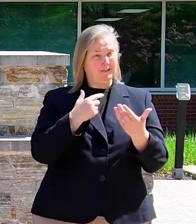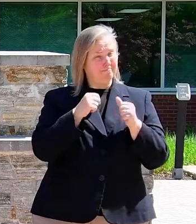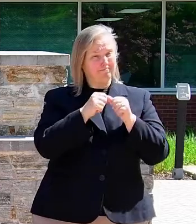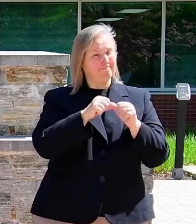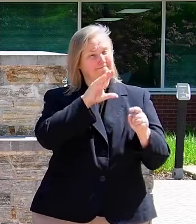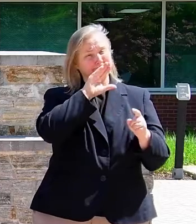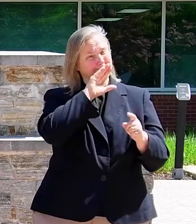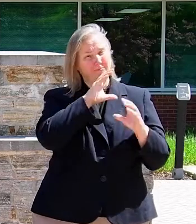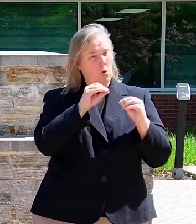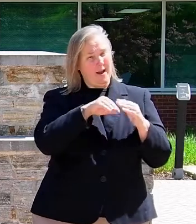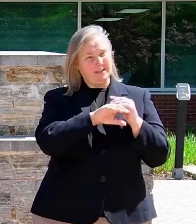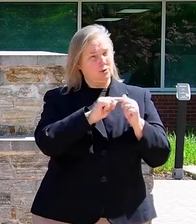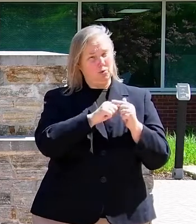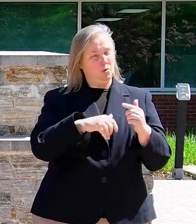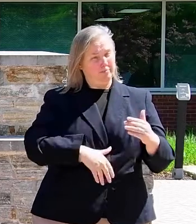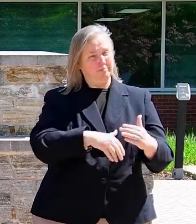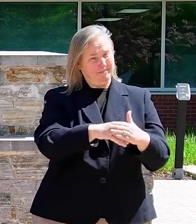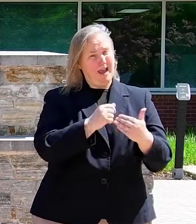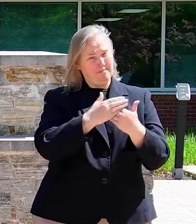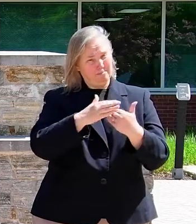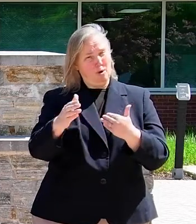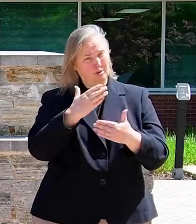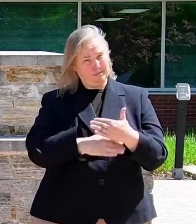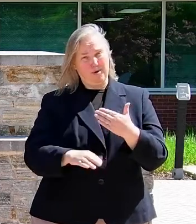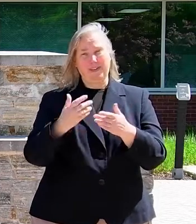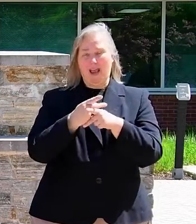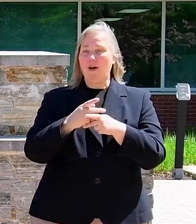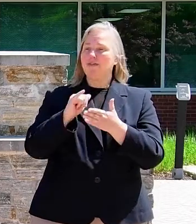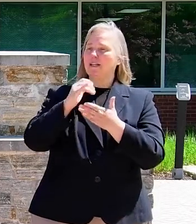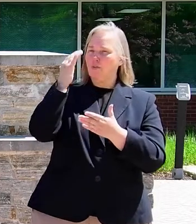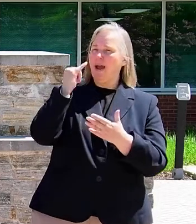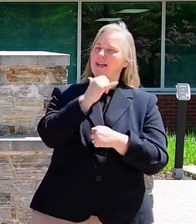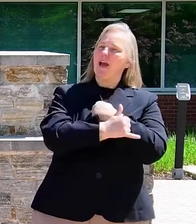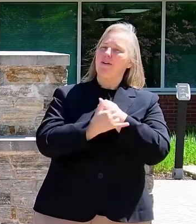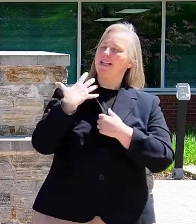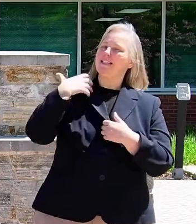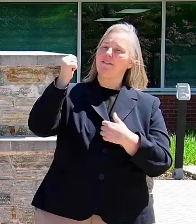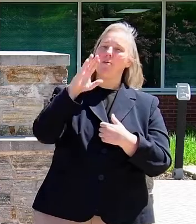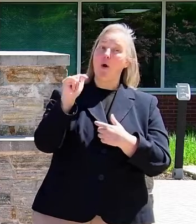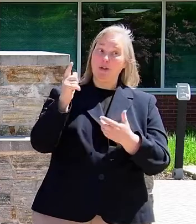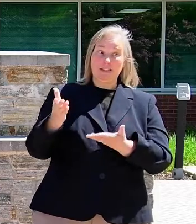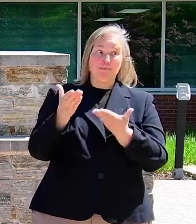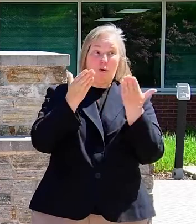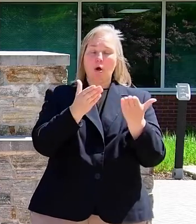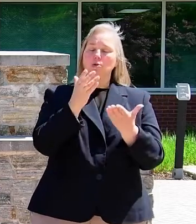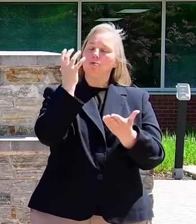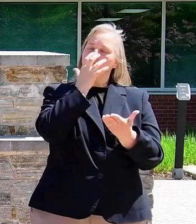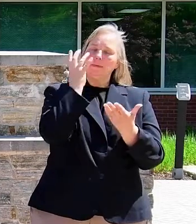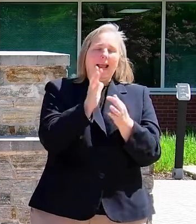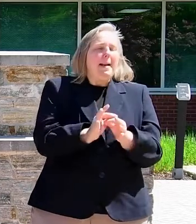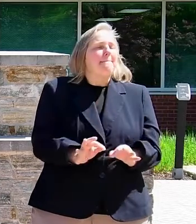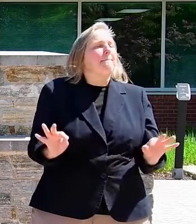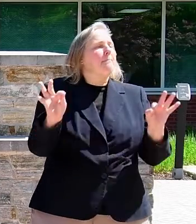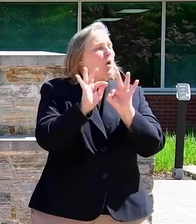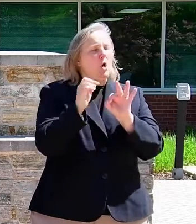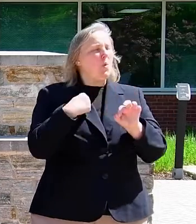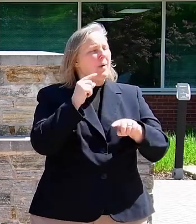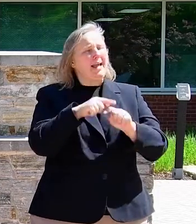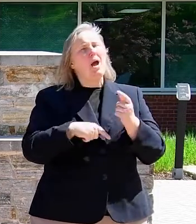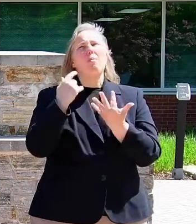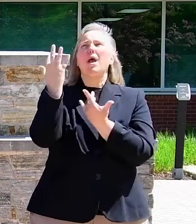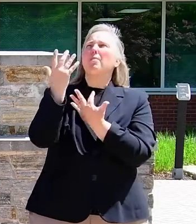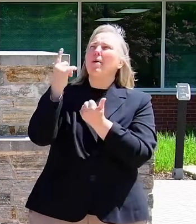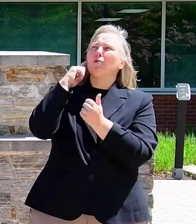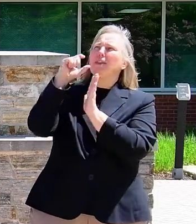that's why what County Executive Ball is proposing here is so incredibly important. We can't wait for the state